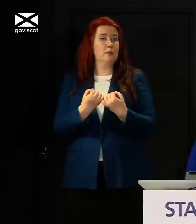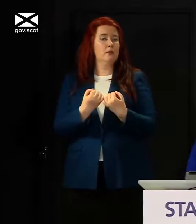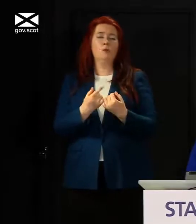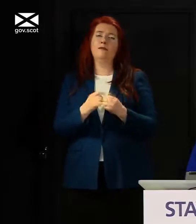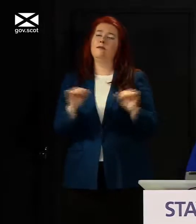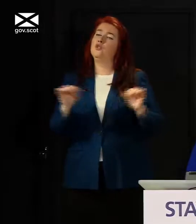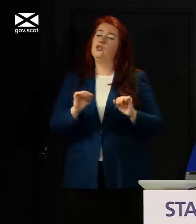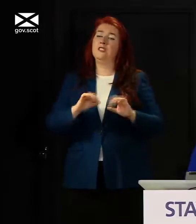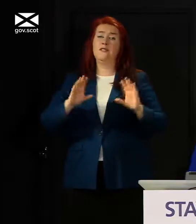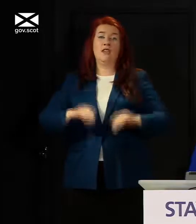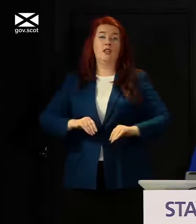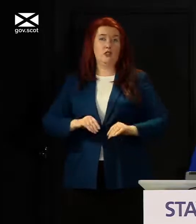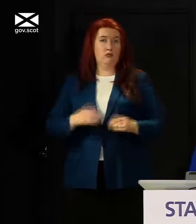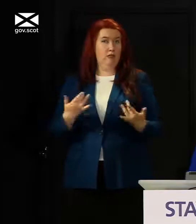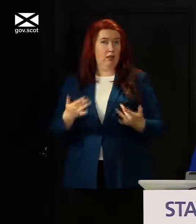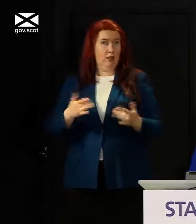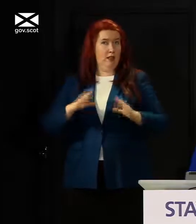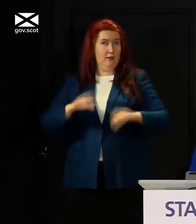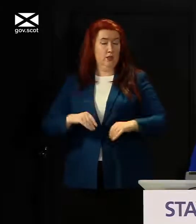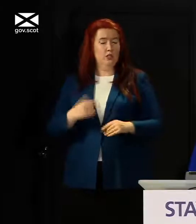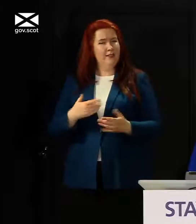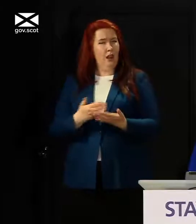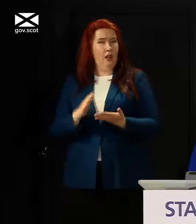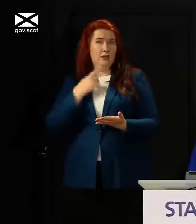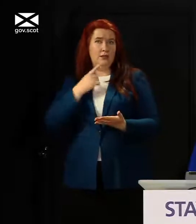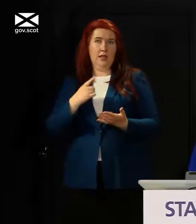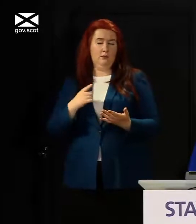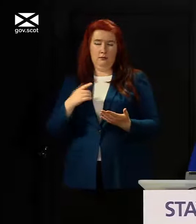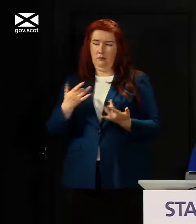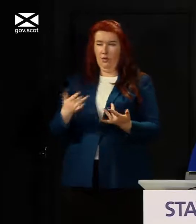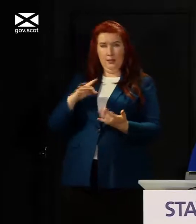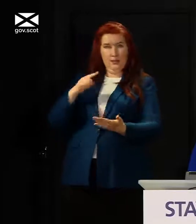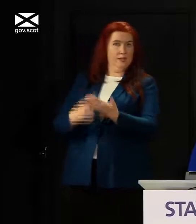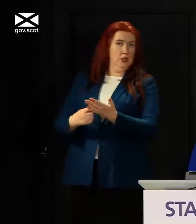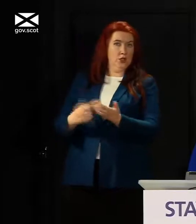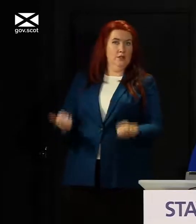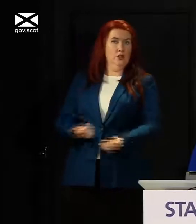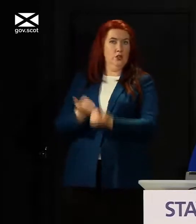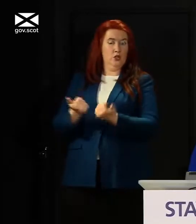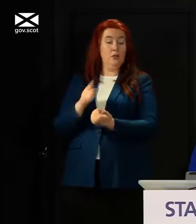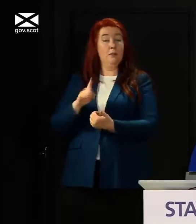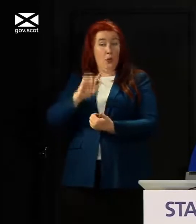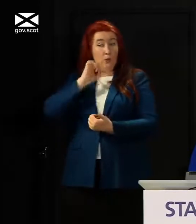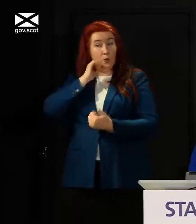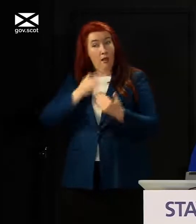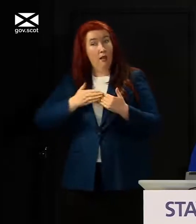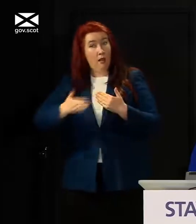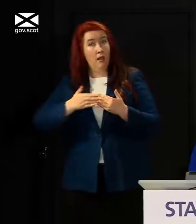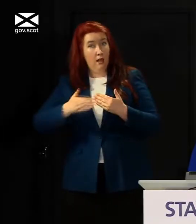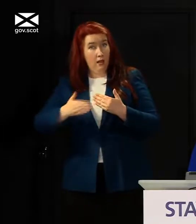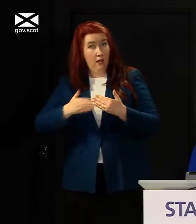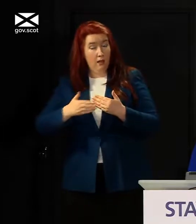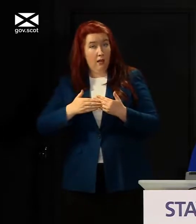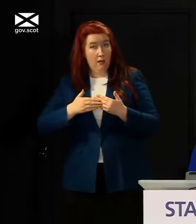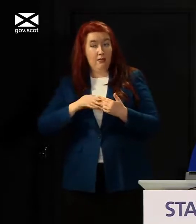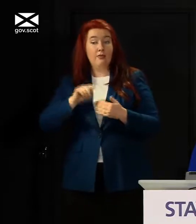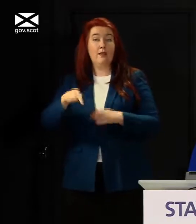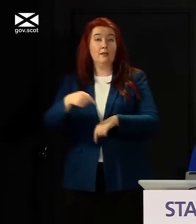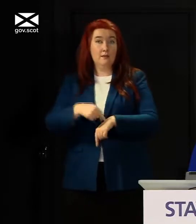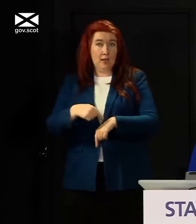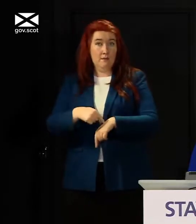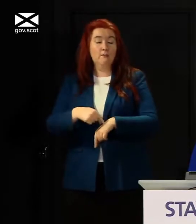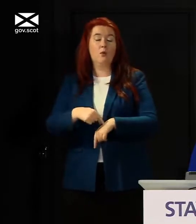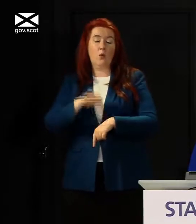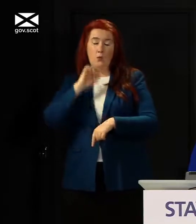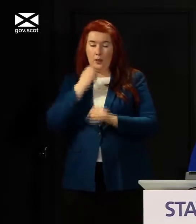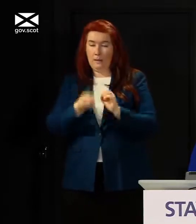concluded it yet as I've set out fairly clearly but we will do and at that point we will make sure